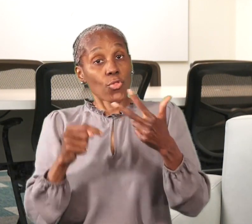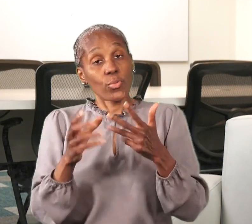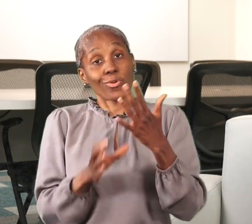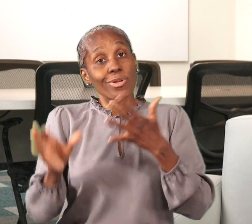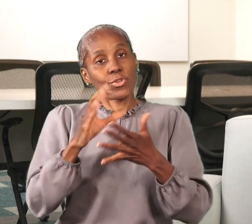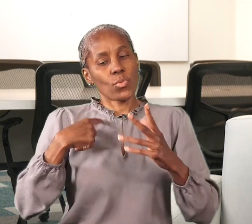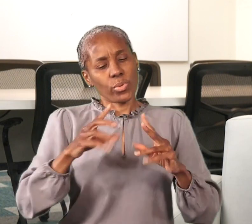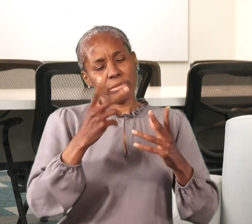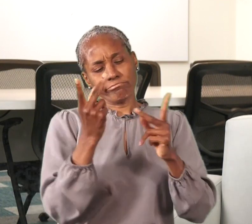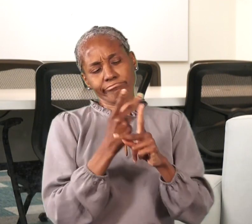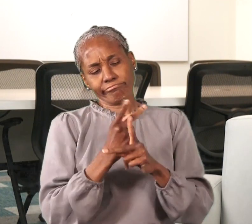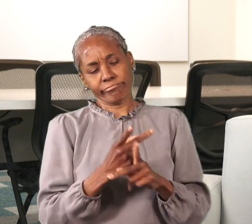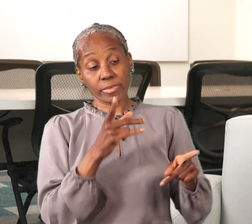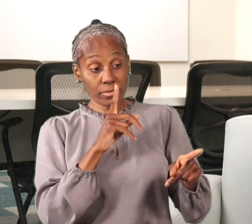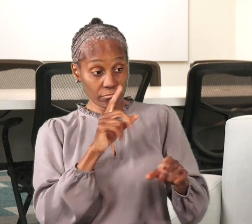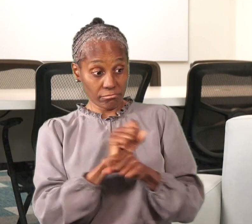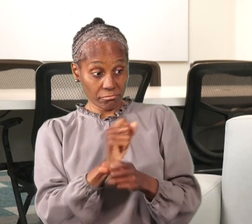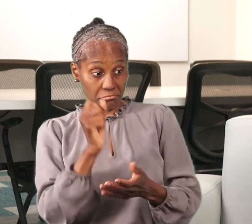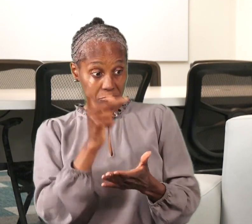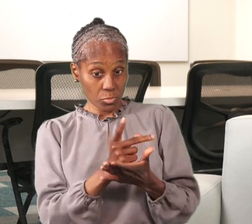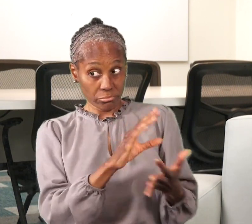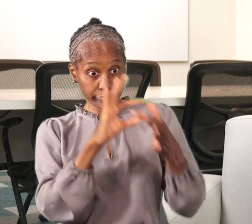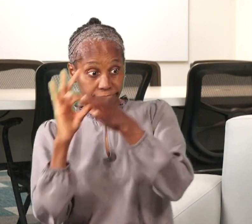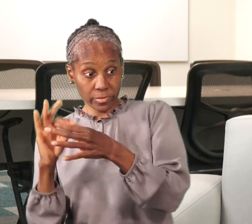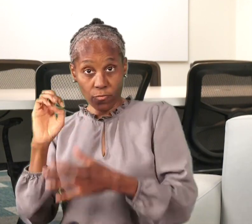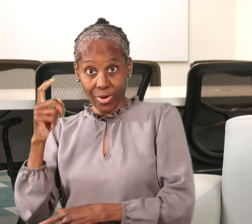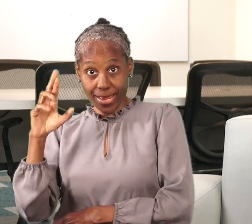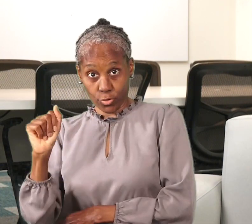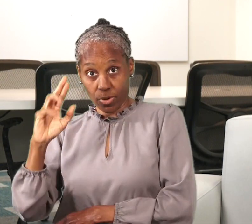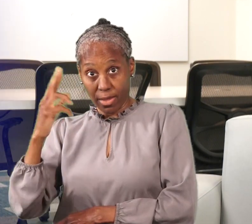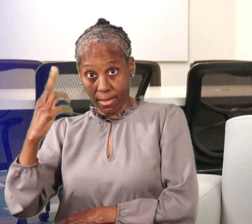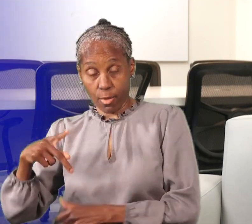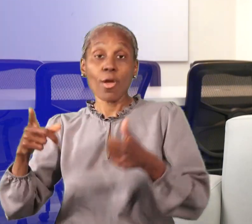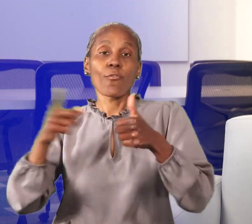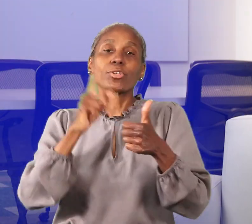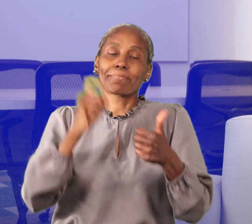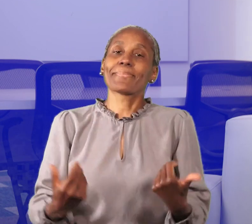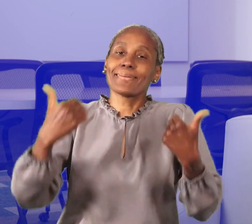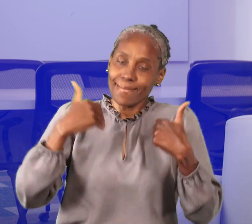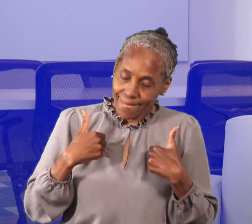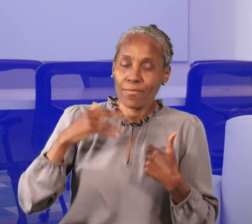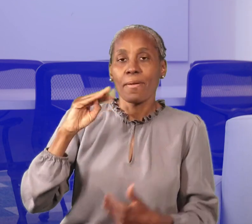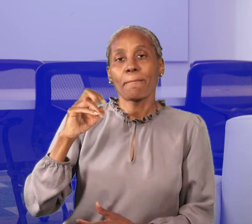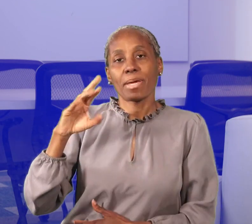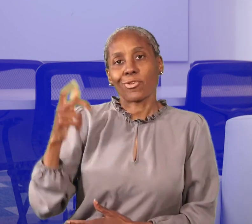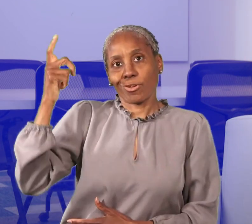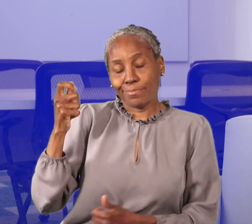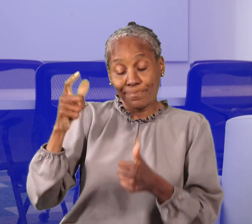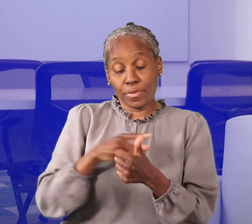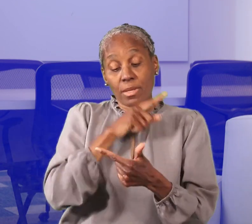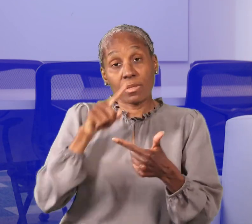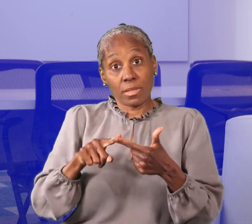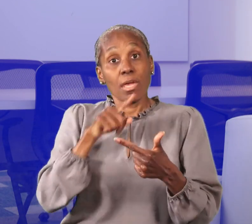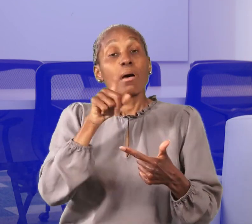are three criteria that we screen for to see if you're eligible for the extra help program. Number one, you must be a Medicare